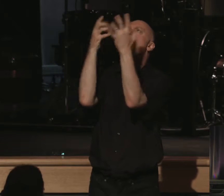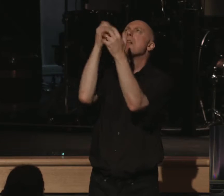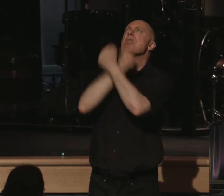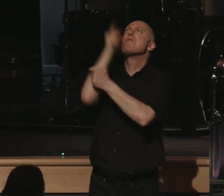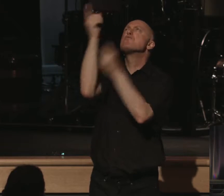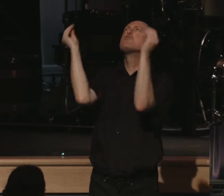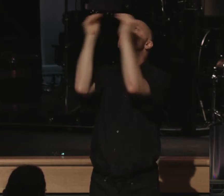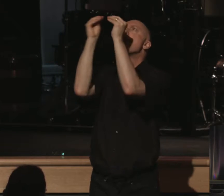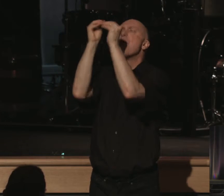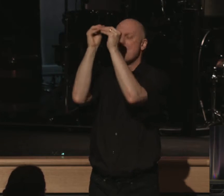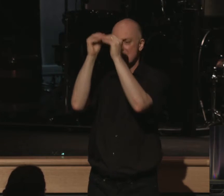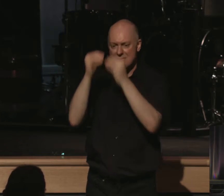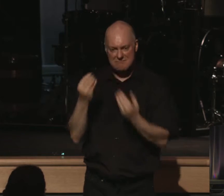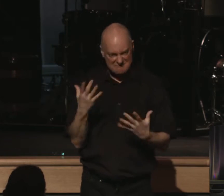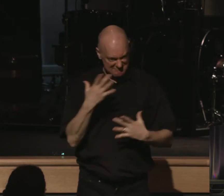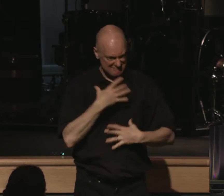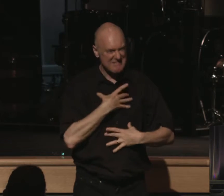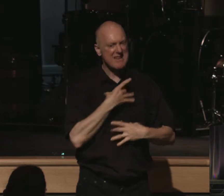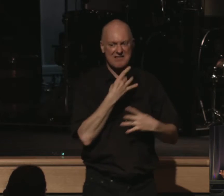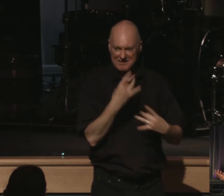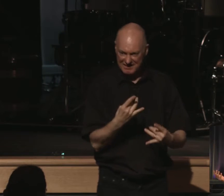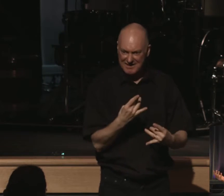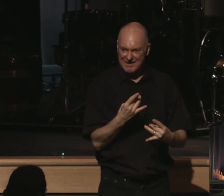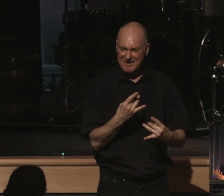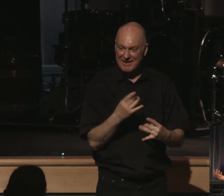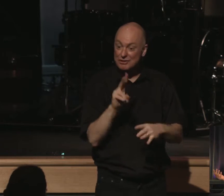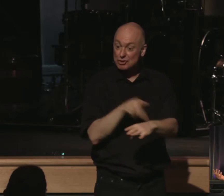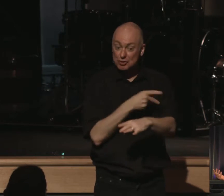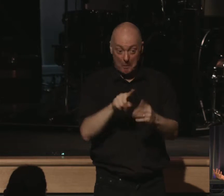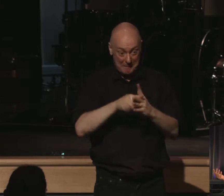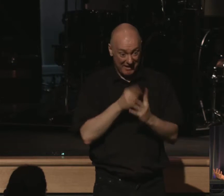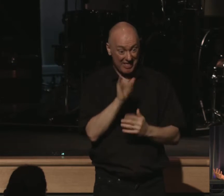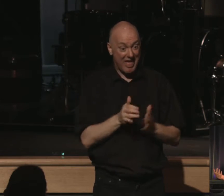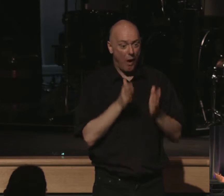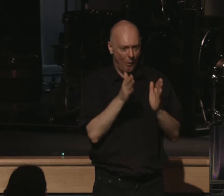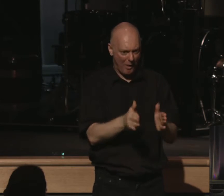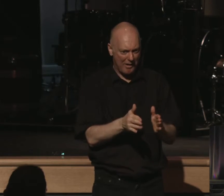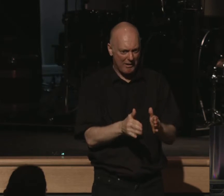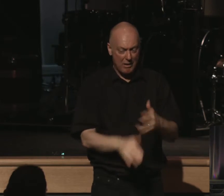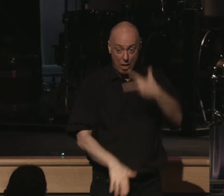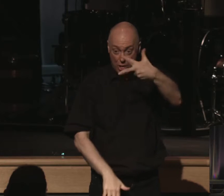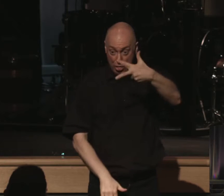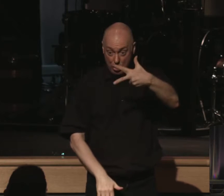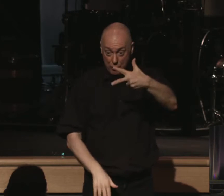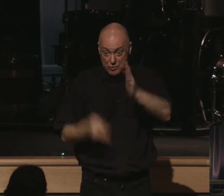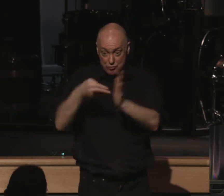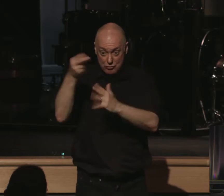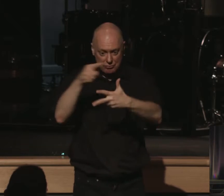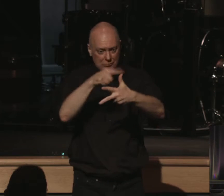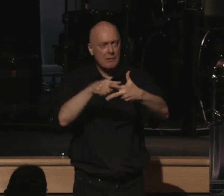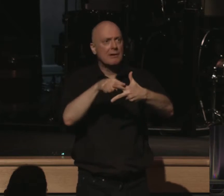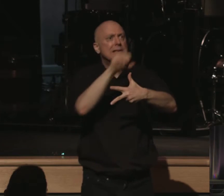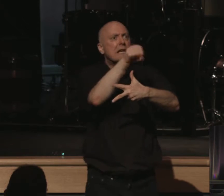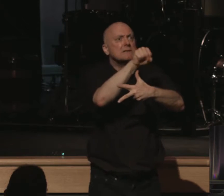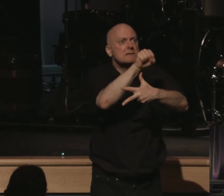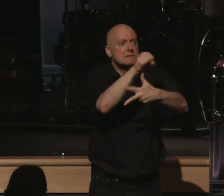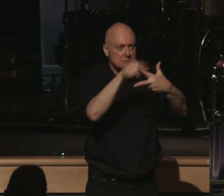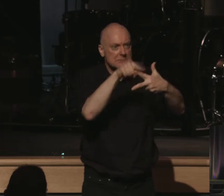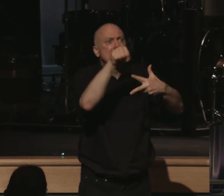And interestingly, that's how he begins also. As we see these three truths, I pray you would say, Yes, Lord, yes, Lord, yes, Lord, I